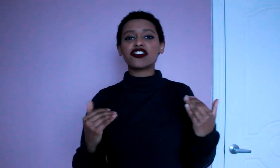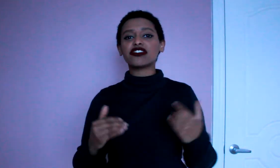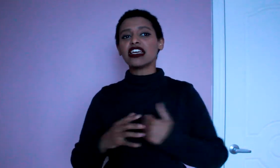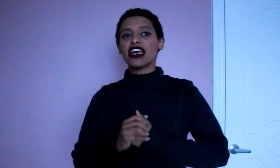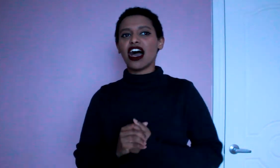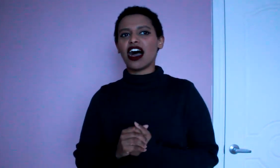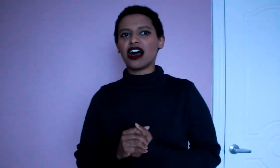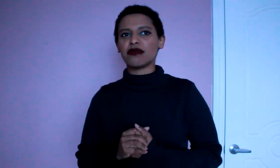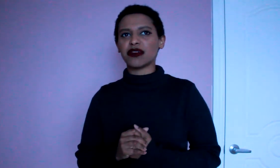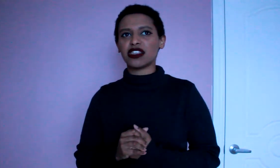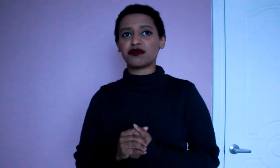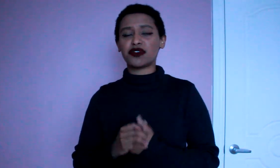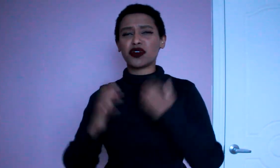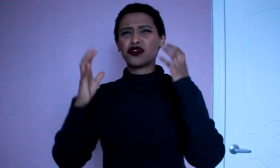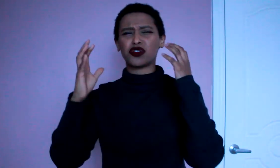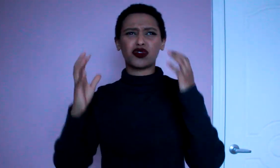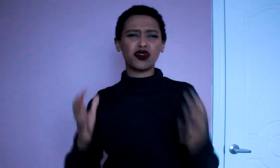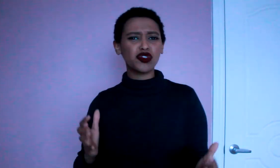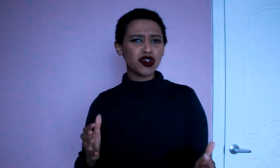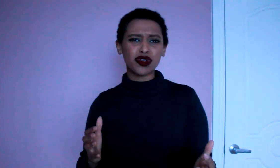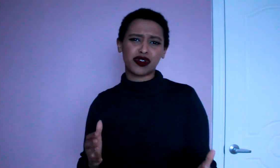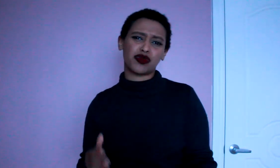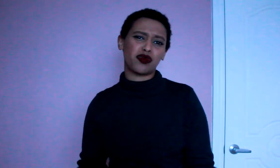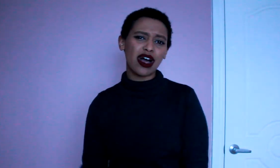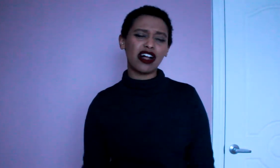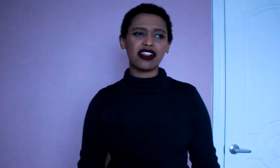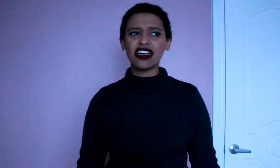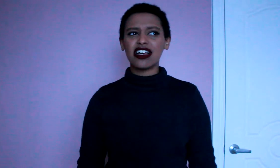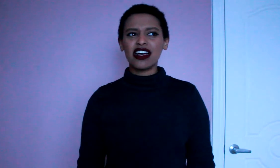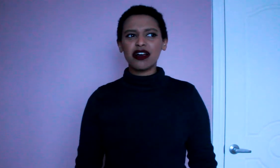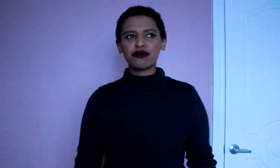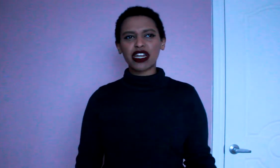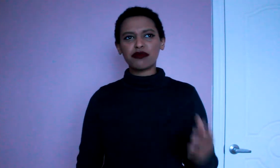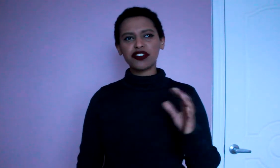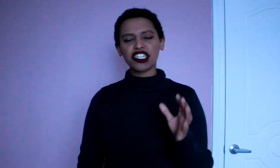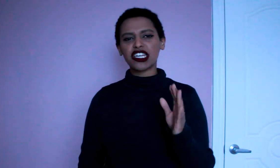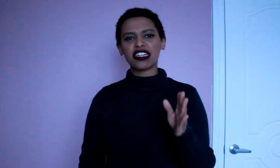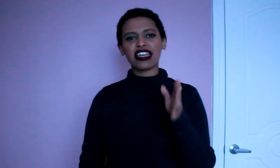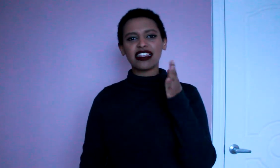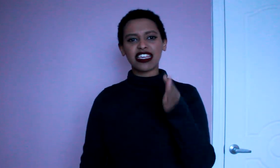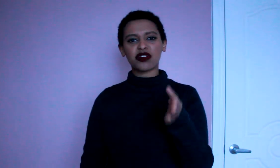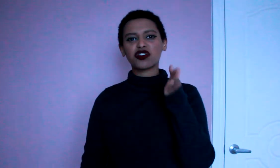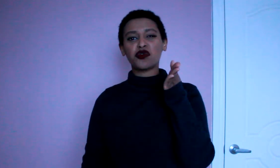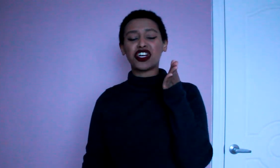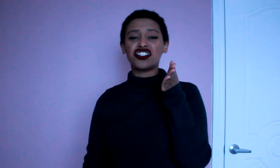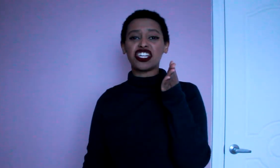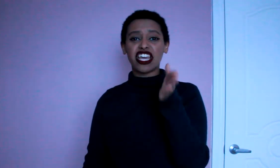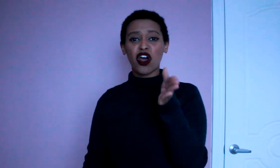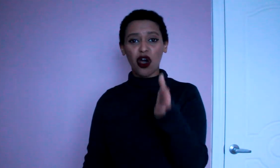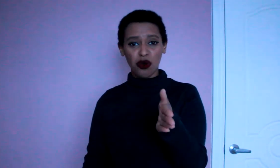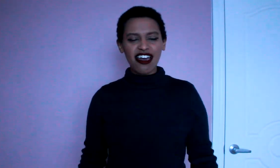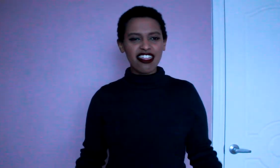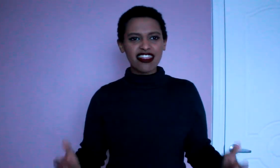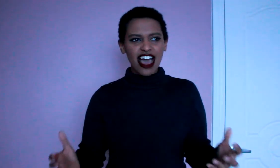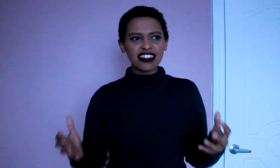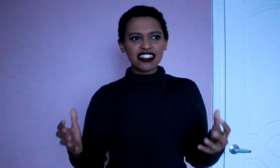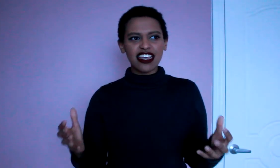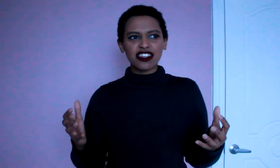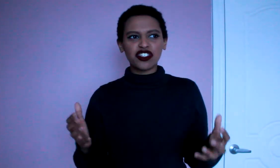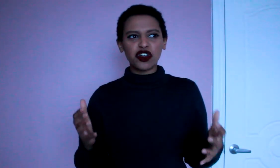he's so delusional as well but I appreciated that Leo's question hit home that says so